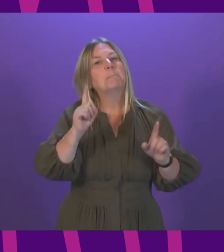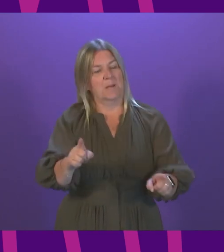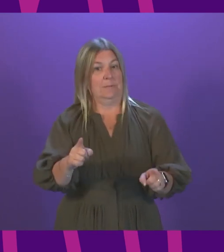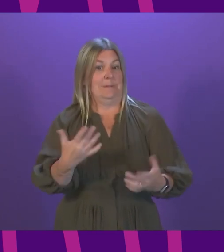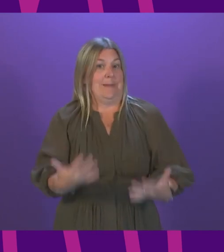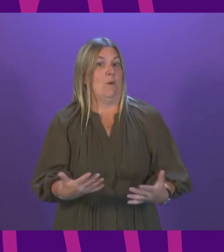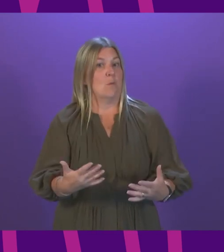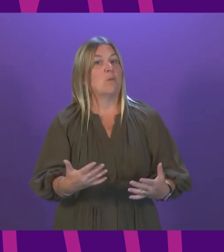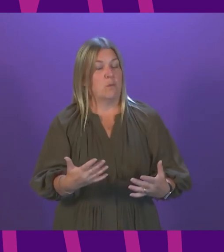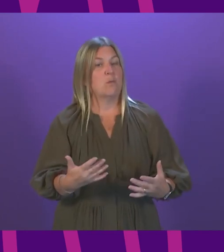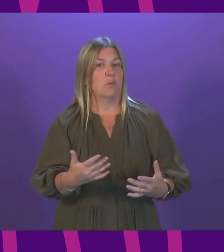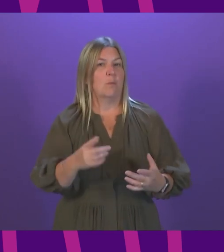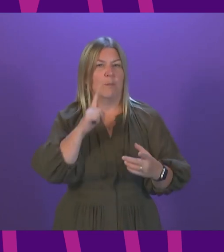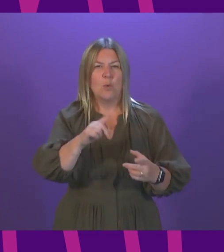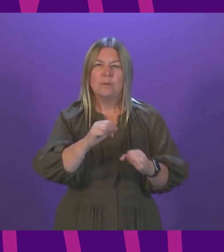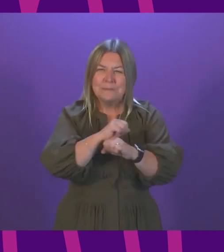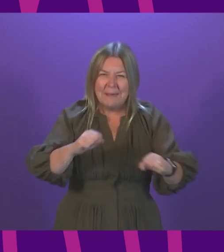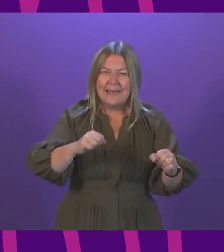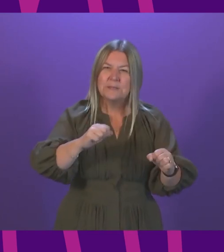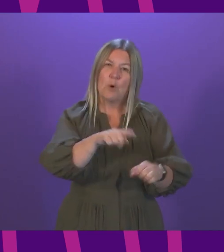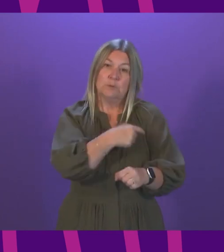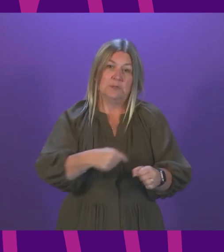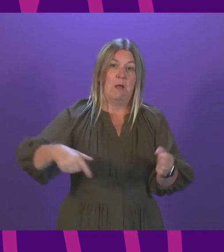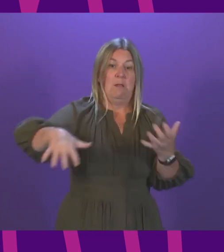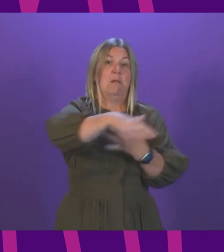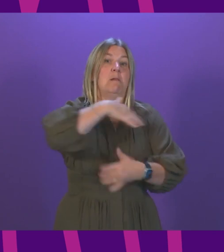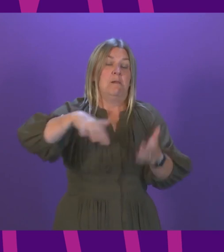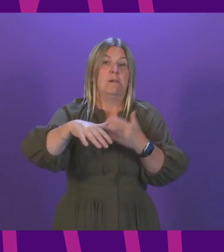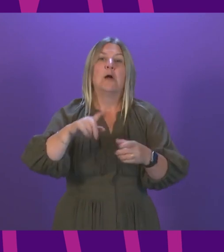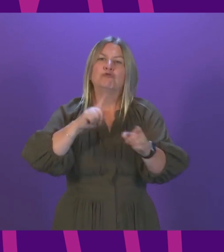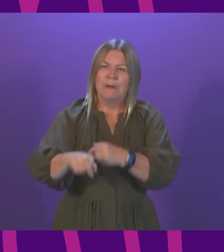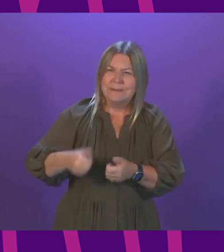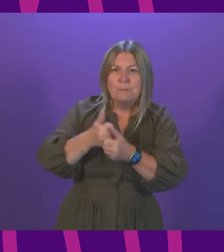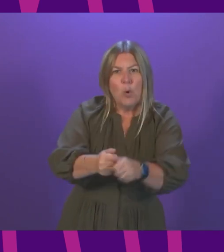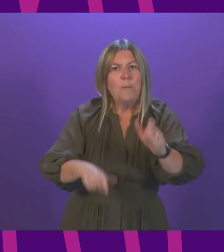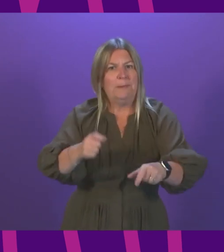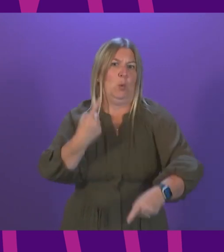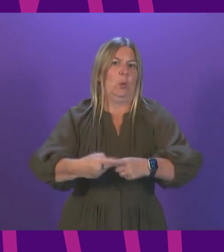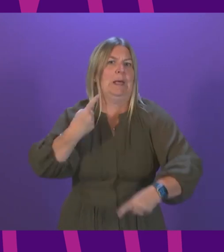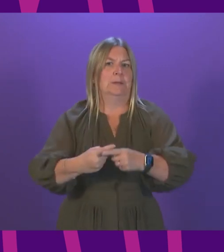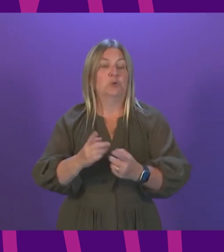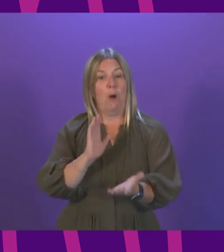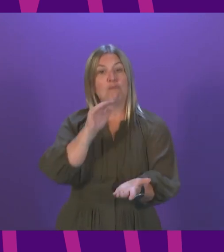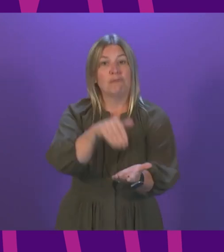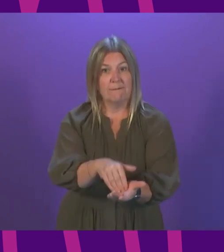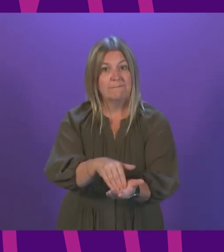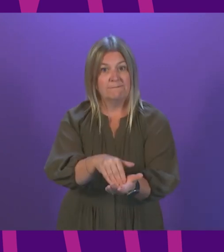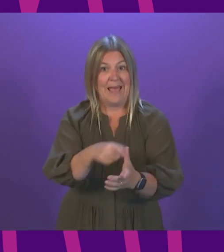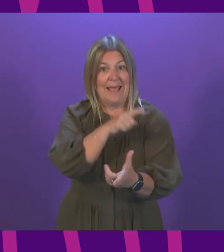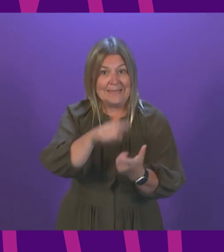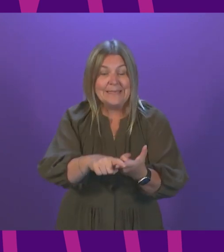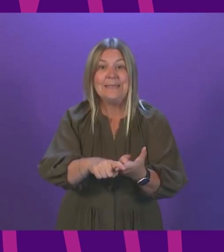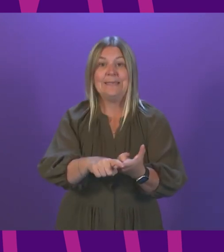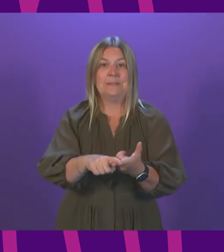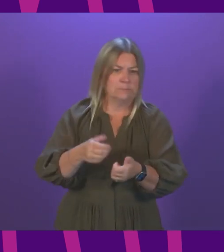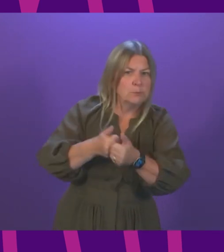some of our spaces in our hospitals to maximise capacity in hospitals across